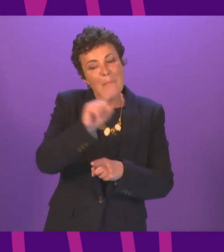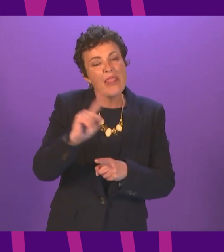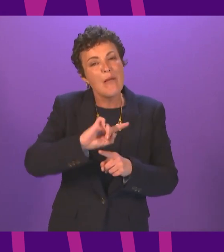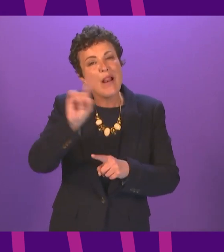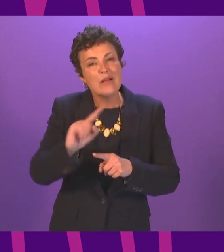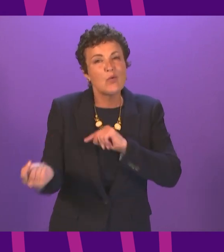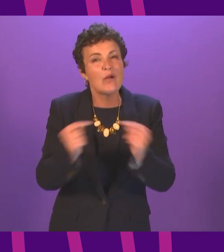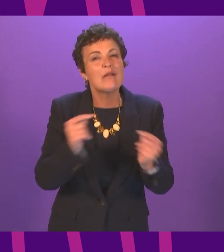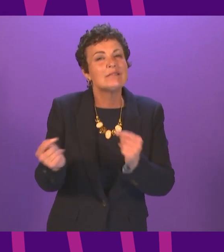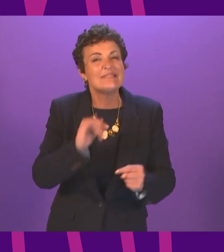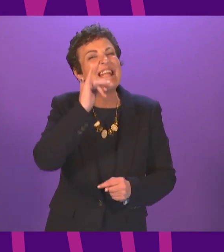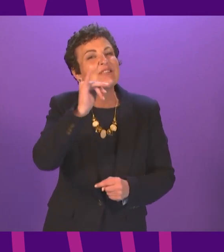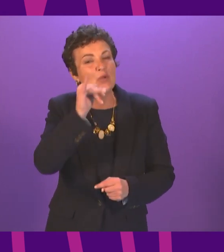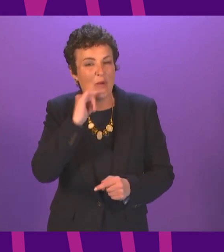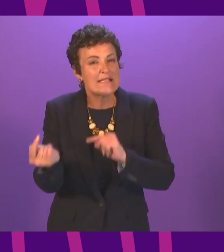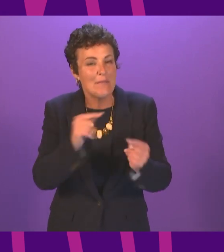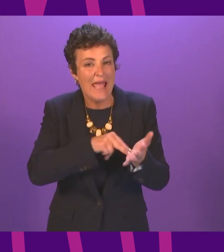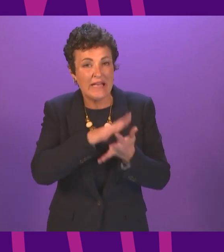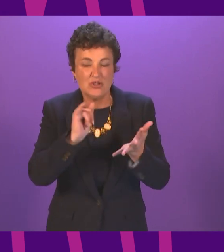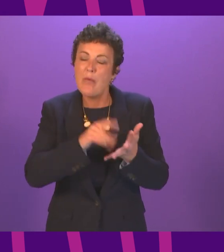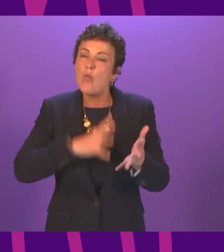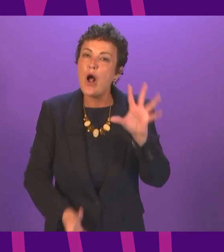NHS next week but let me